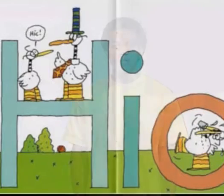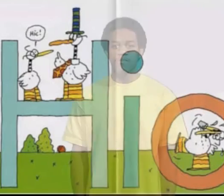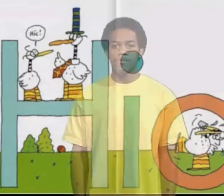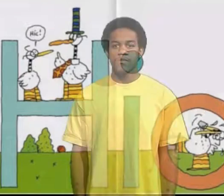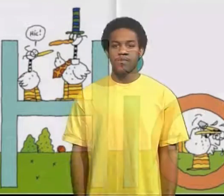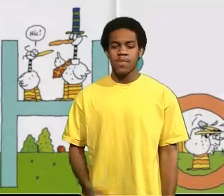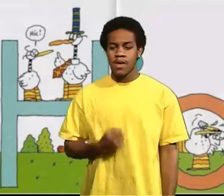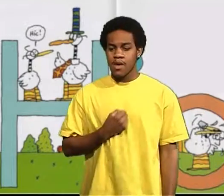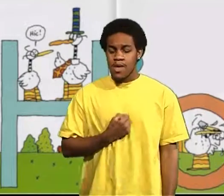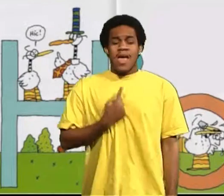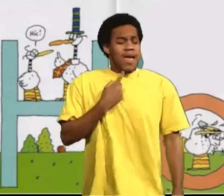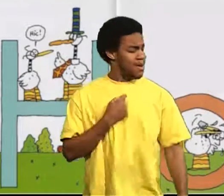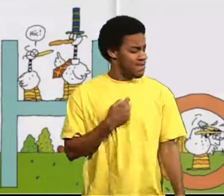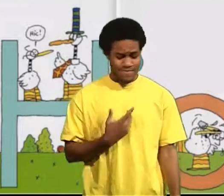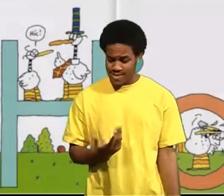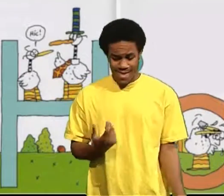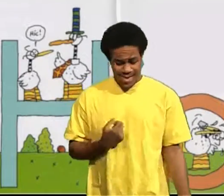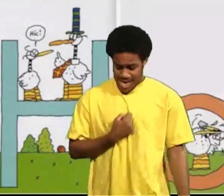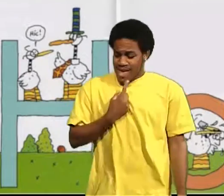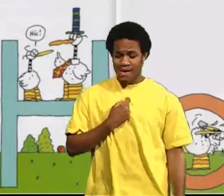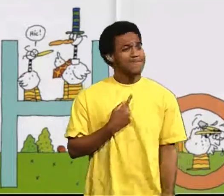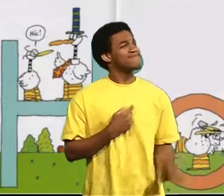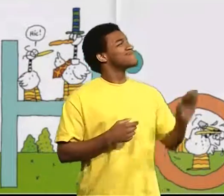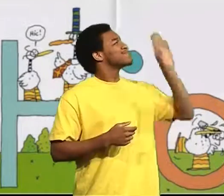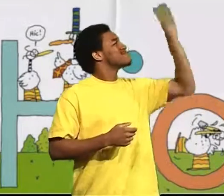He kept on hiccuping. He went to dad.